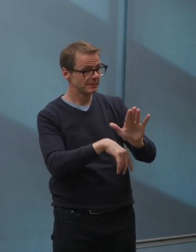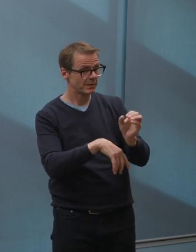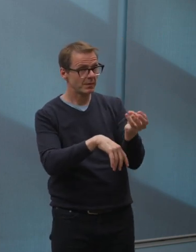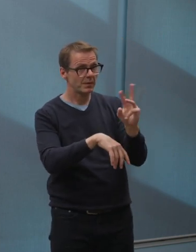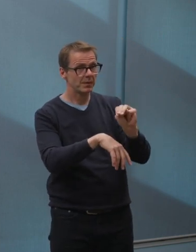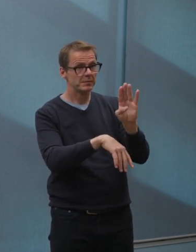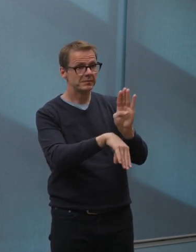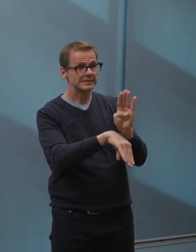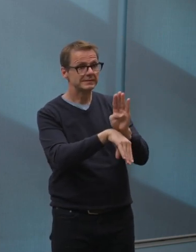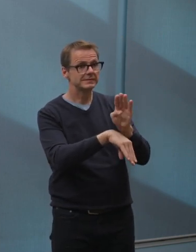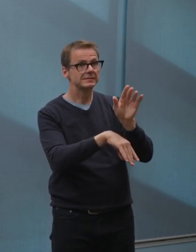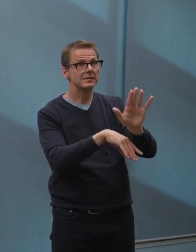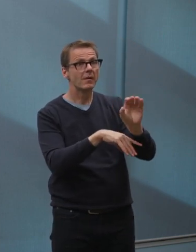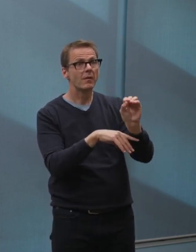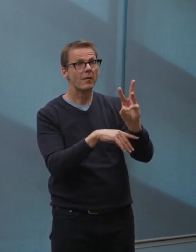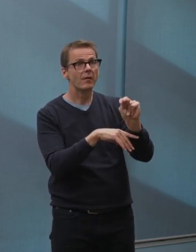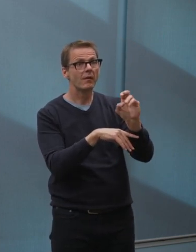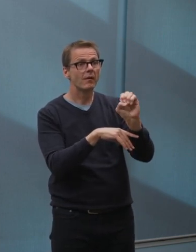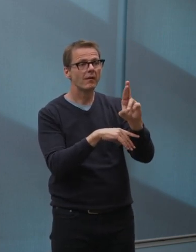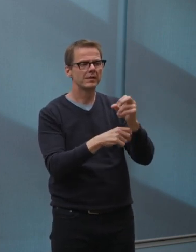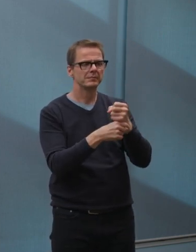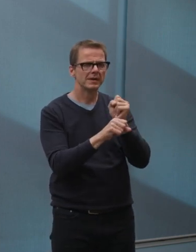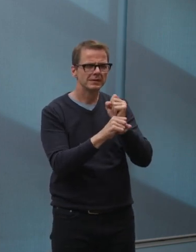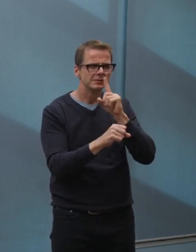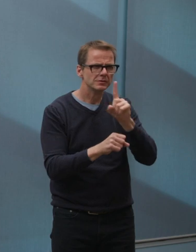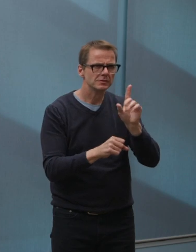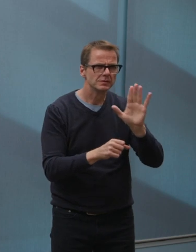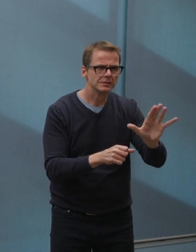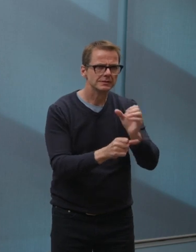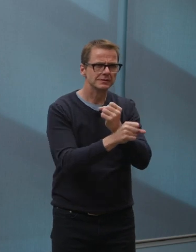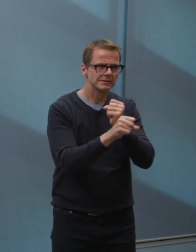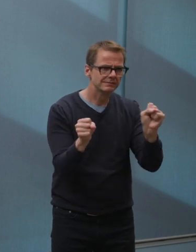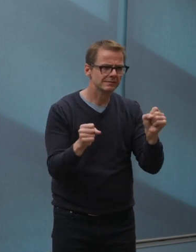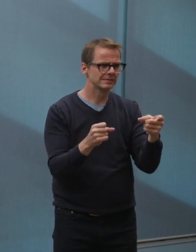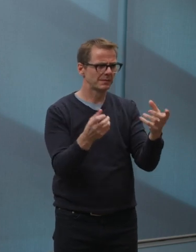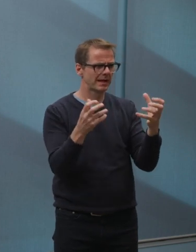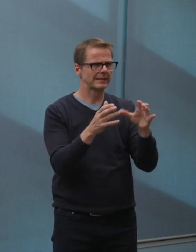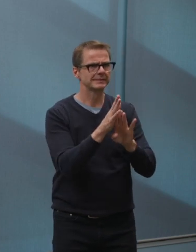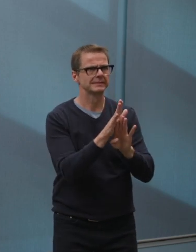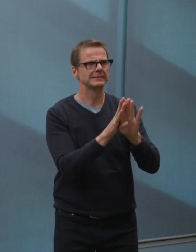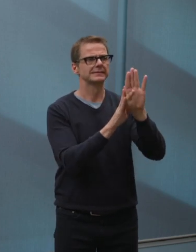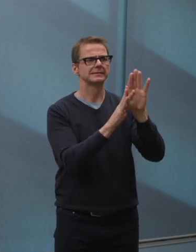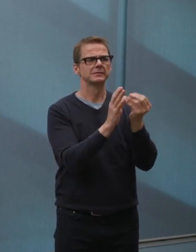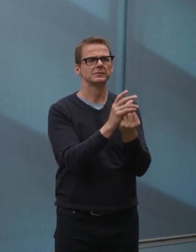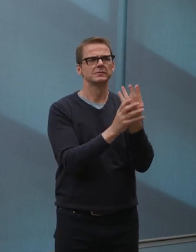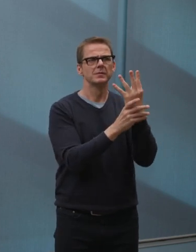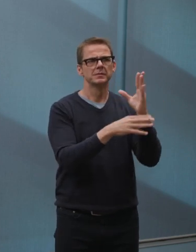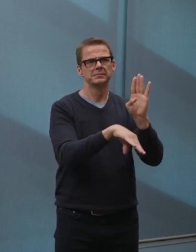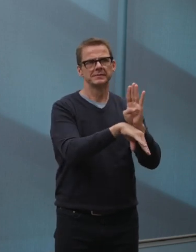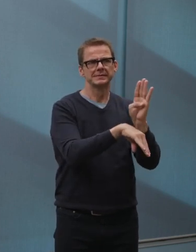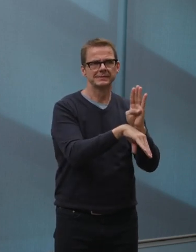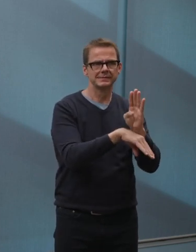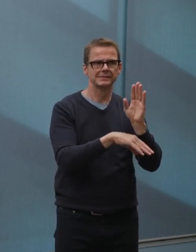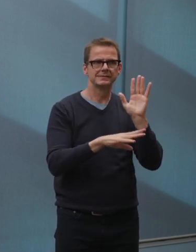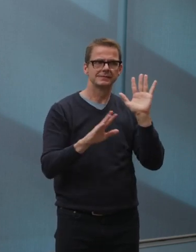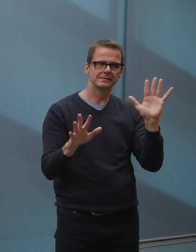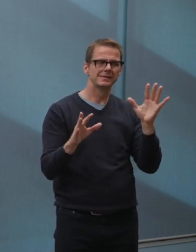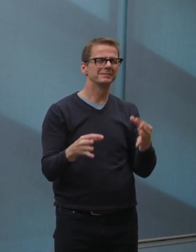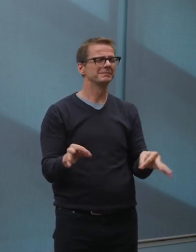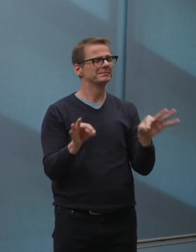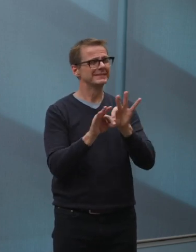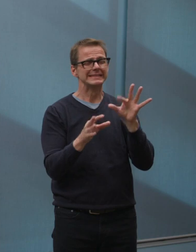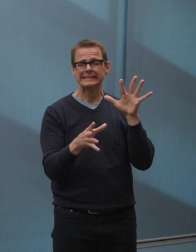as they re-engage with the economy. Now, we don't want to wind up at odds with the province or businesses who are desperate to open up,